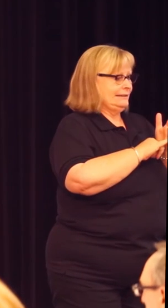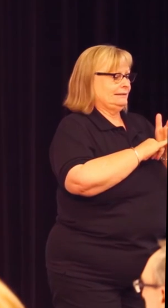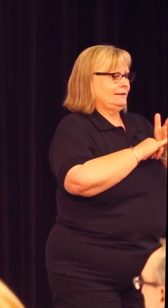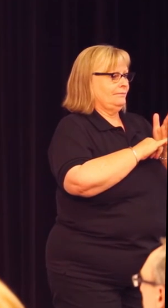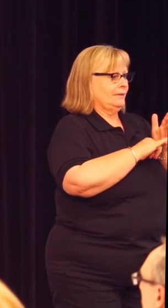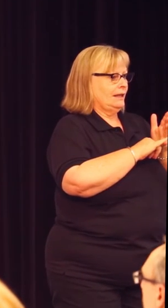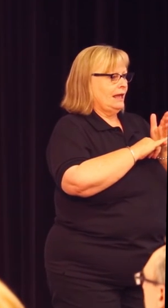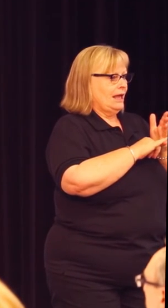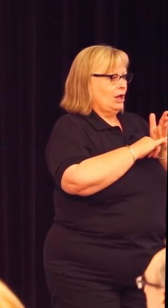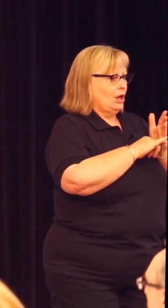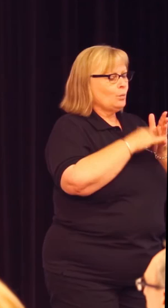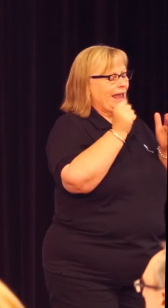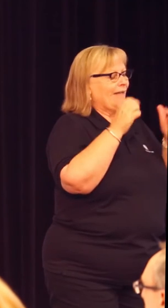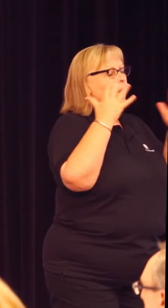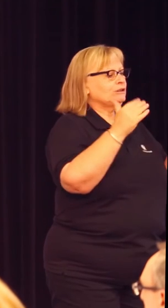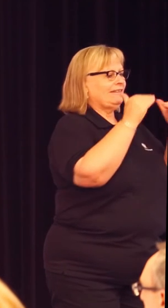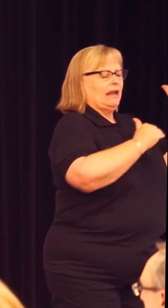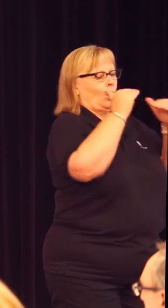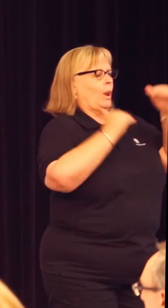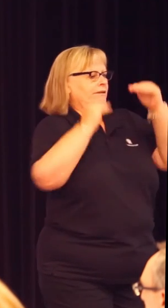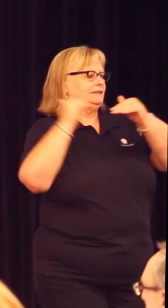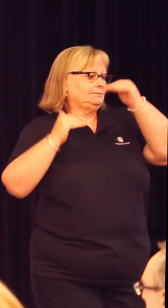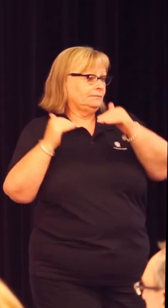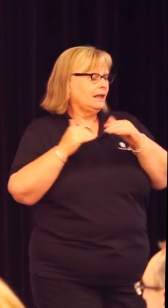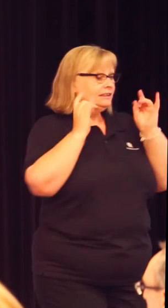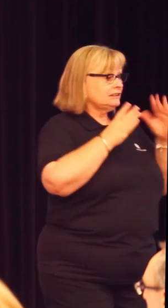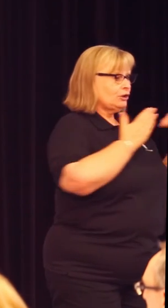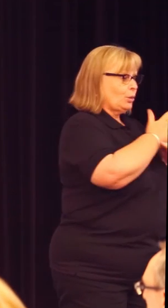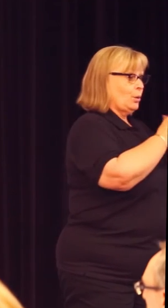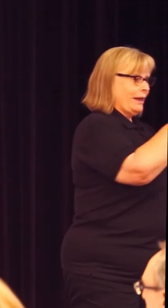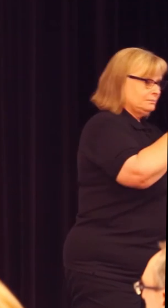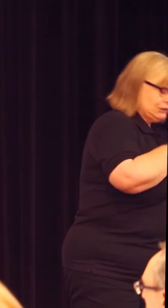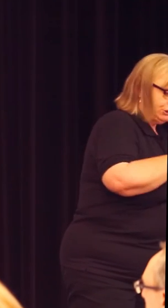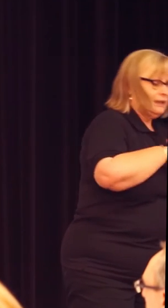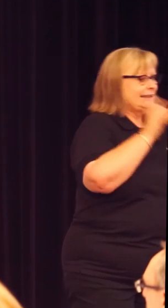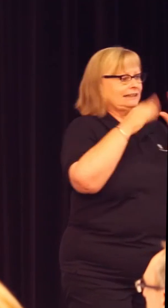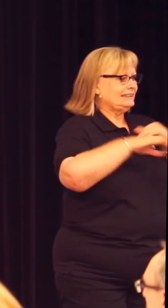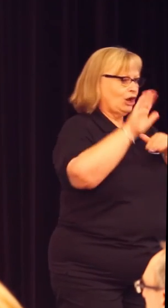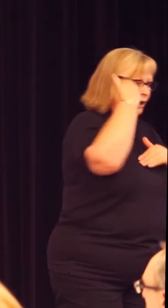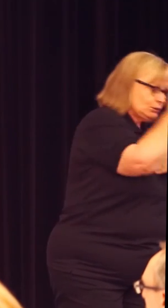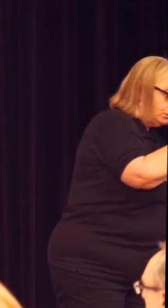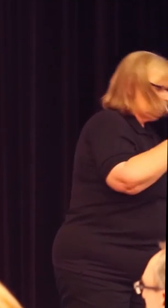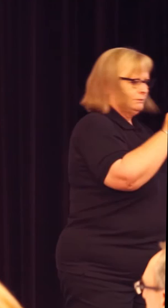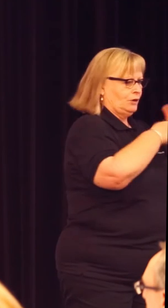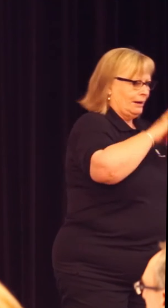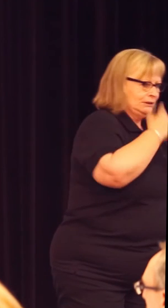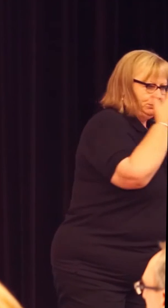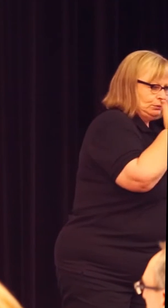with fault lines of inequality. And that starts at admissions, it starts in high school, it starts in primary school.